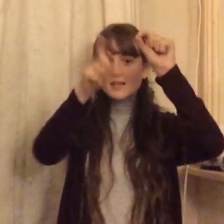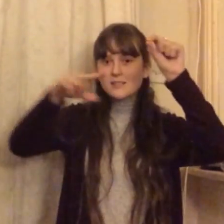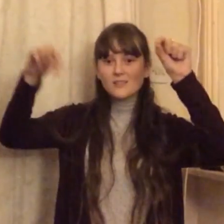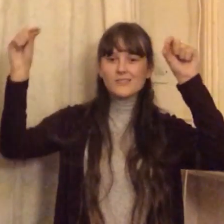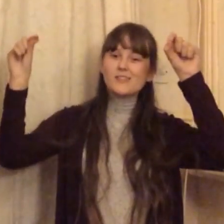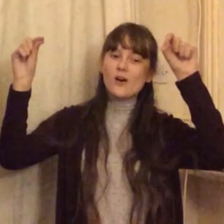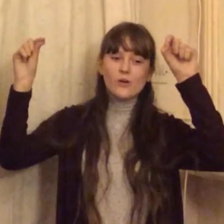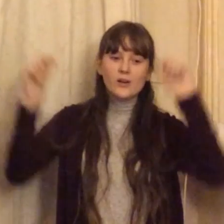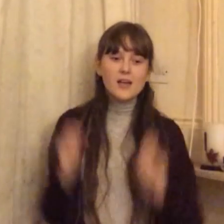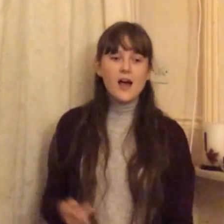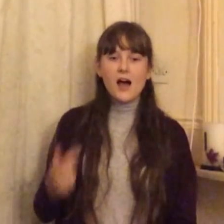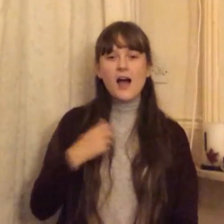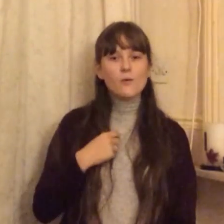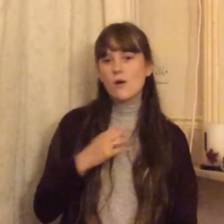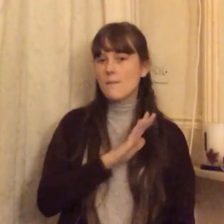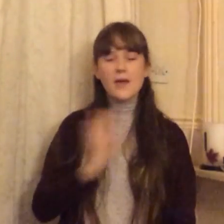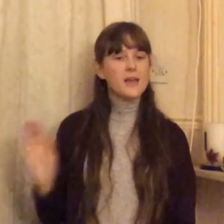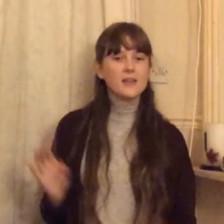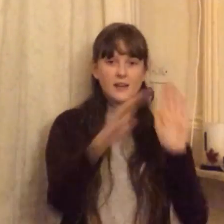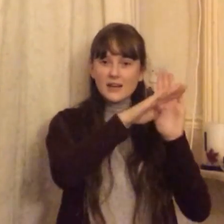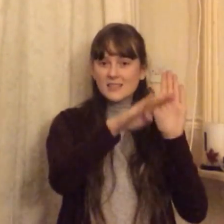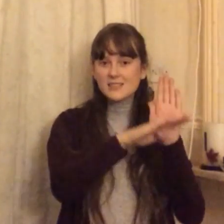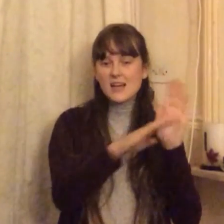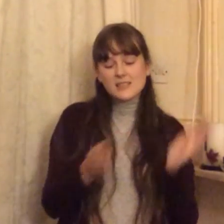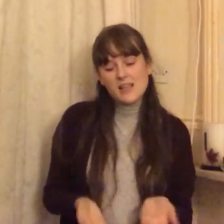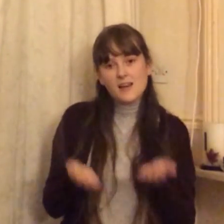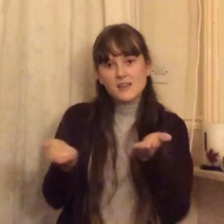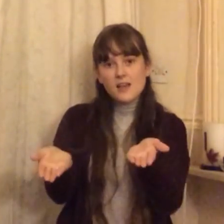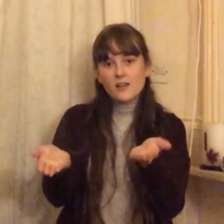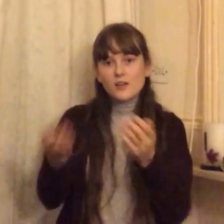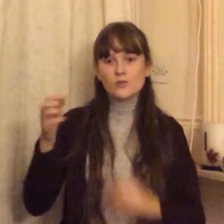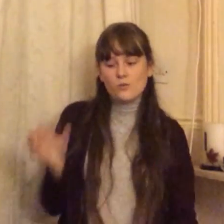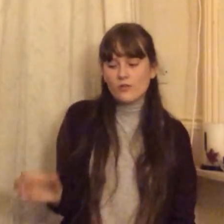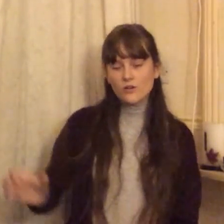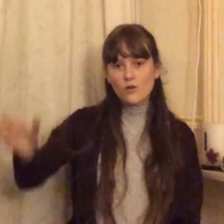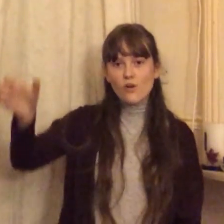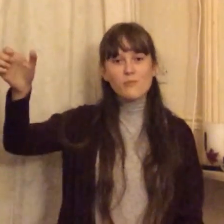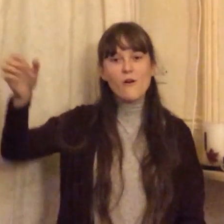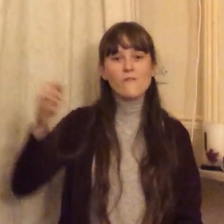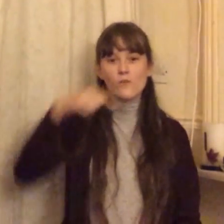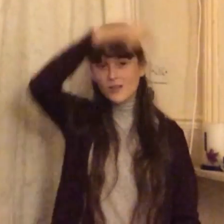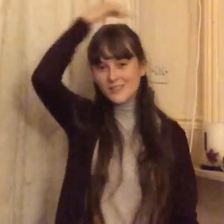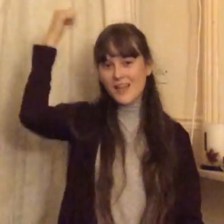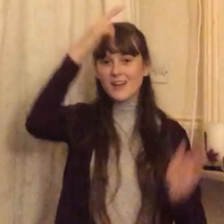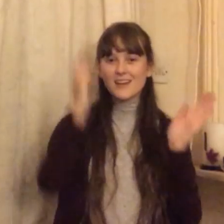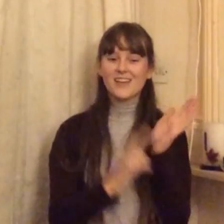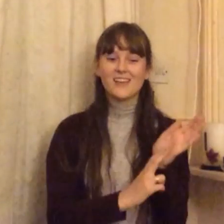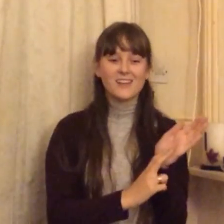mistletoe I won't make a list And send it To the North Pole for Saint Nick